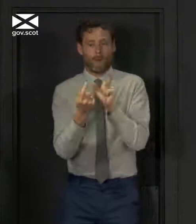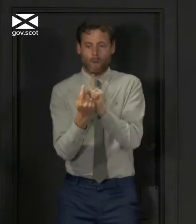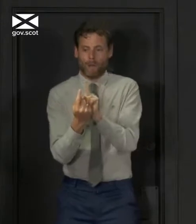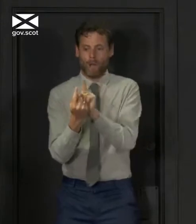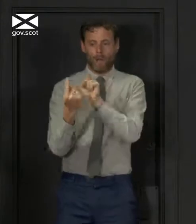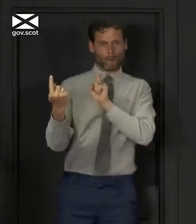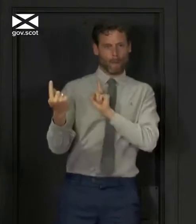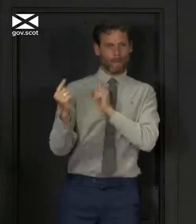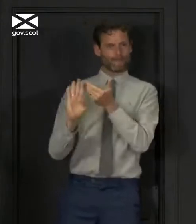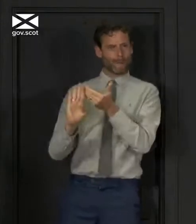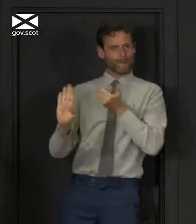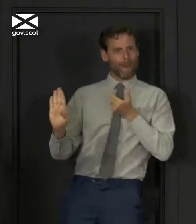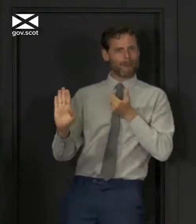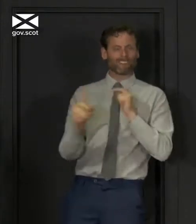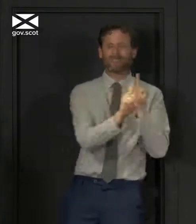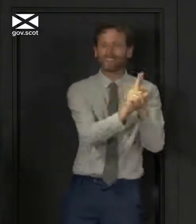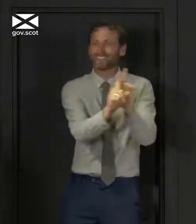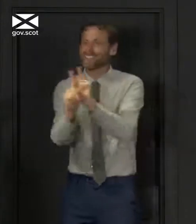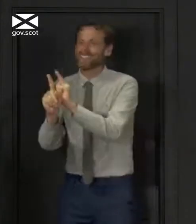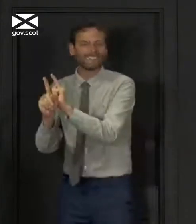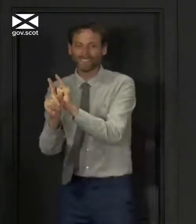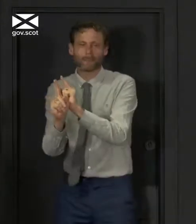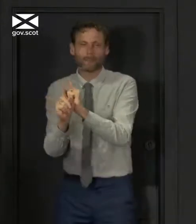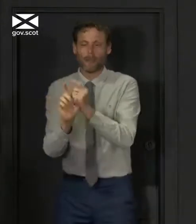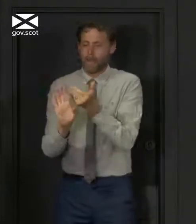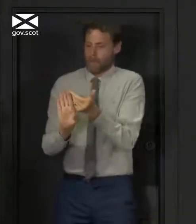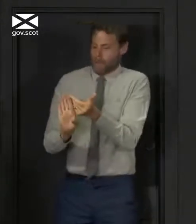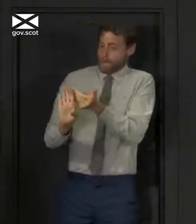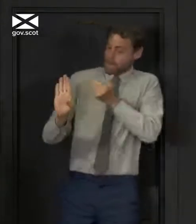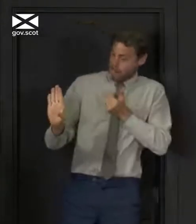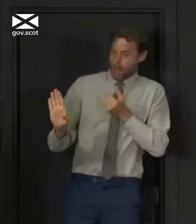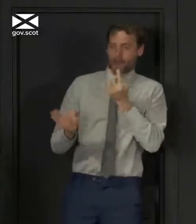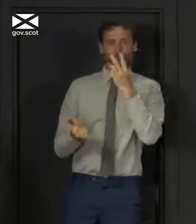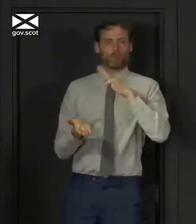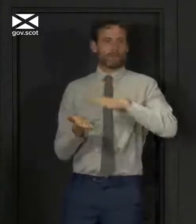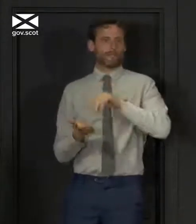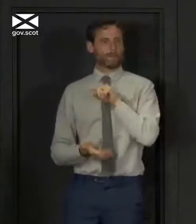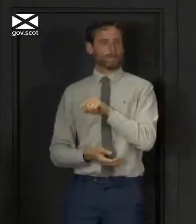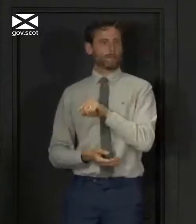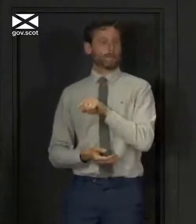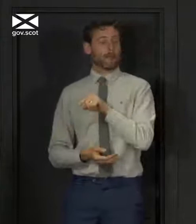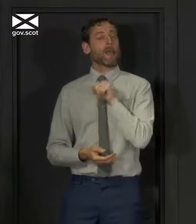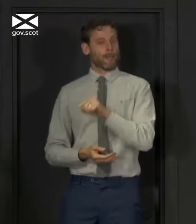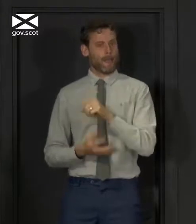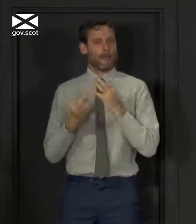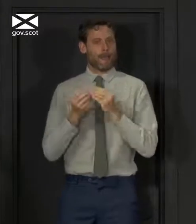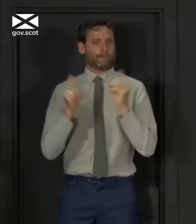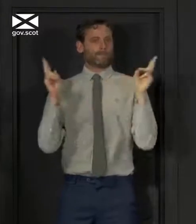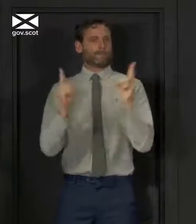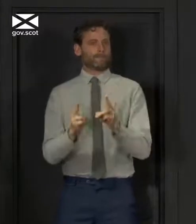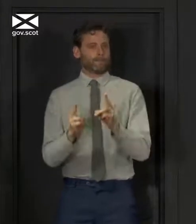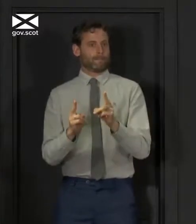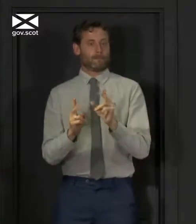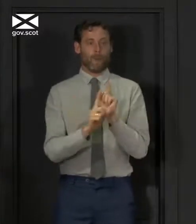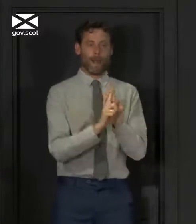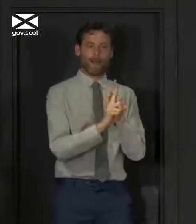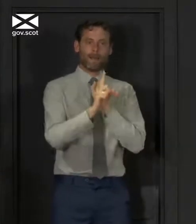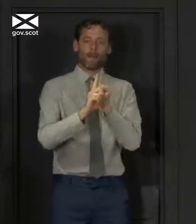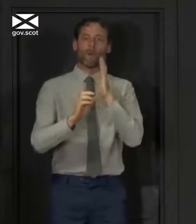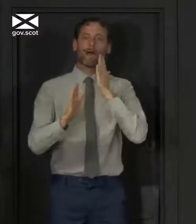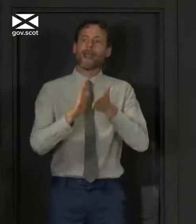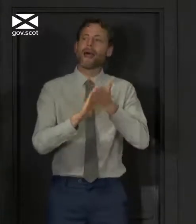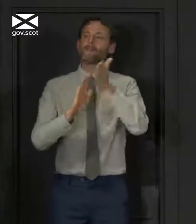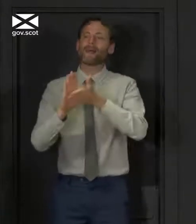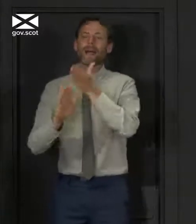of someone outside your own household. And that means staying at least two metres distant from anyone who is not part of your household.